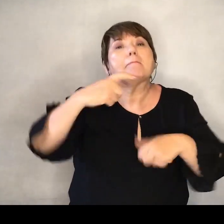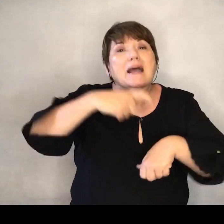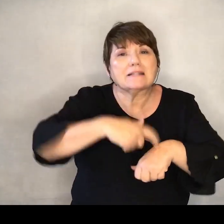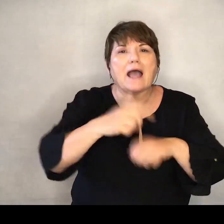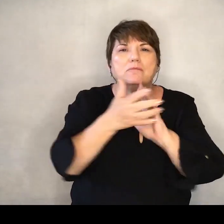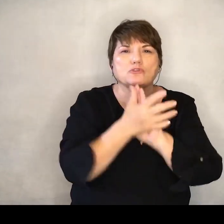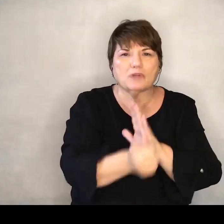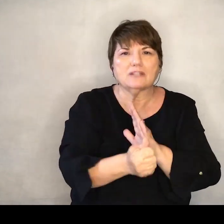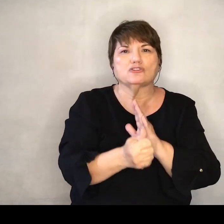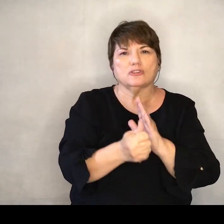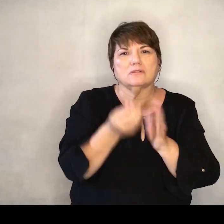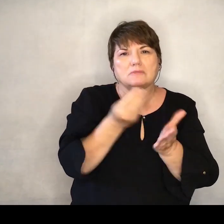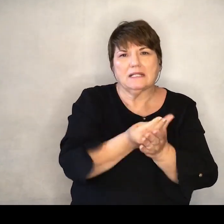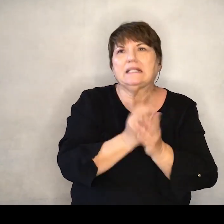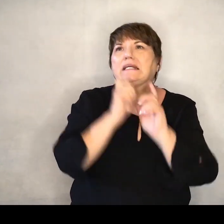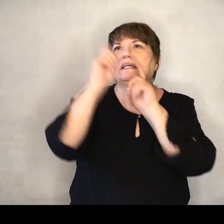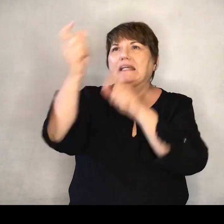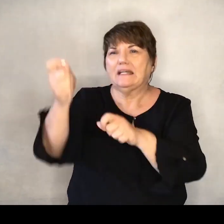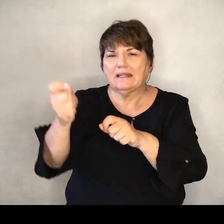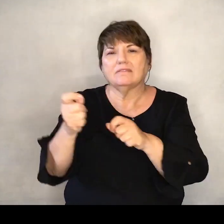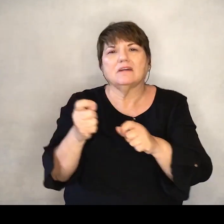talents Let's take a moment to reflect